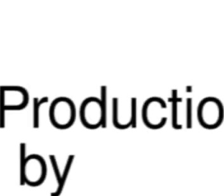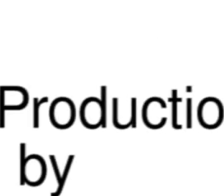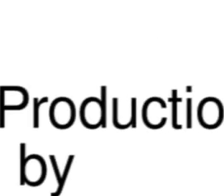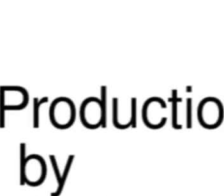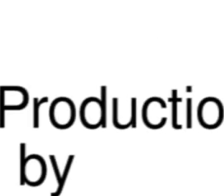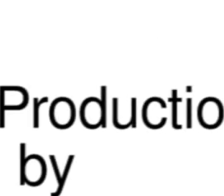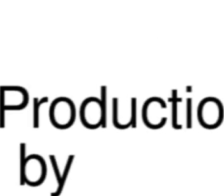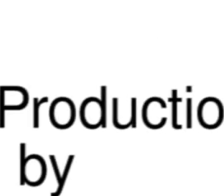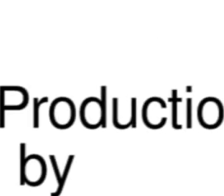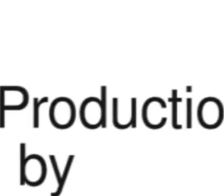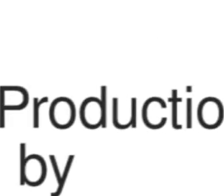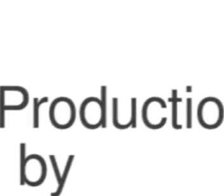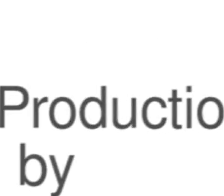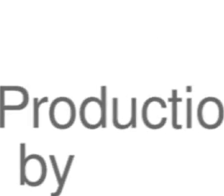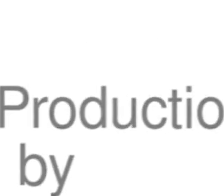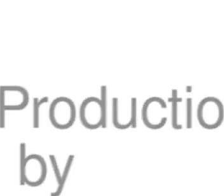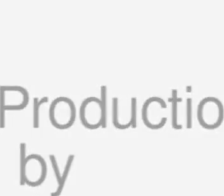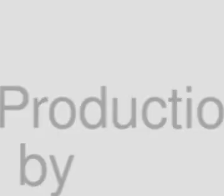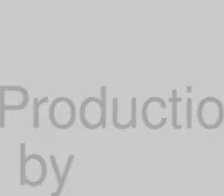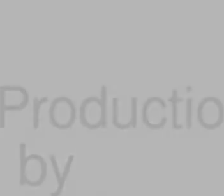You, me,